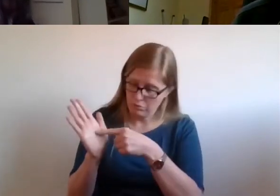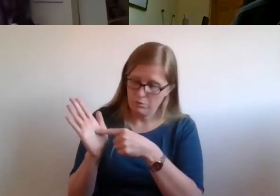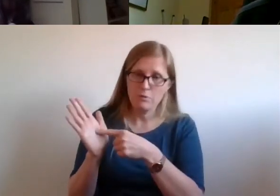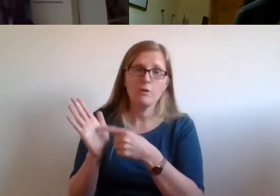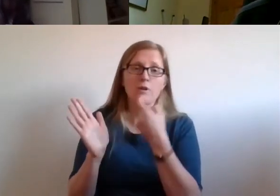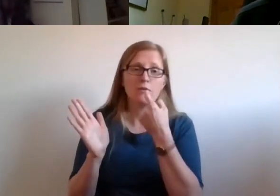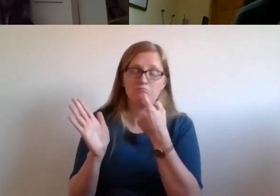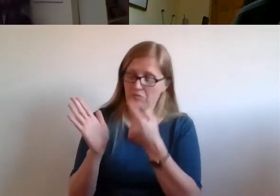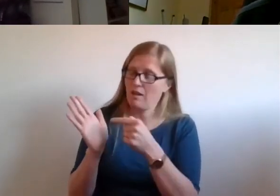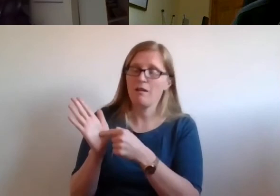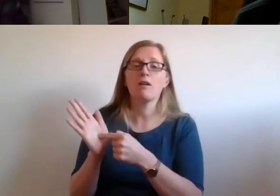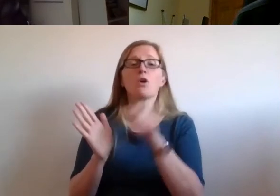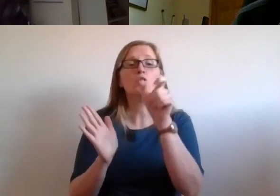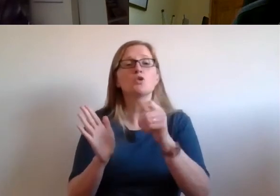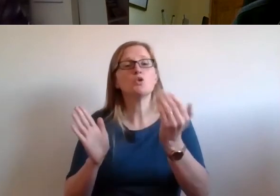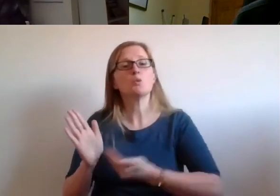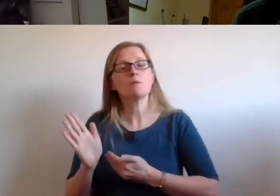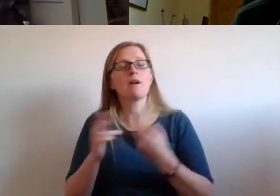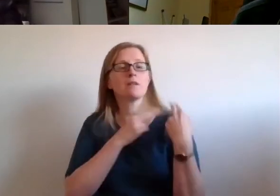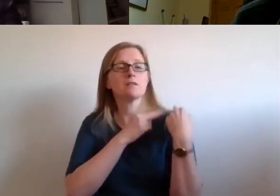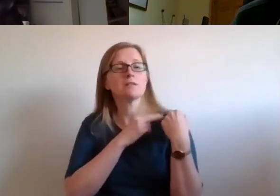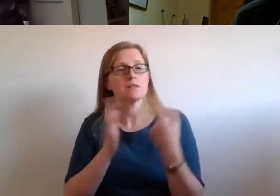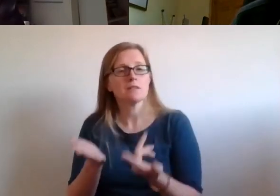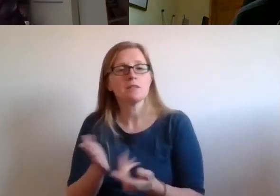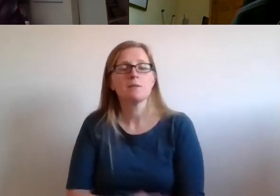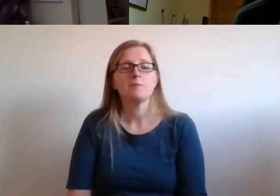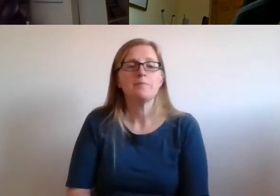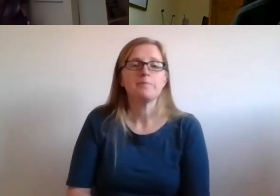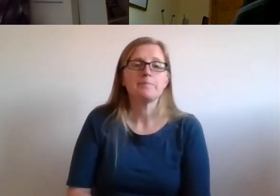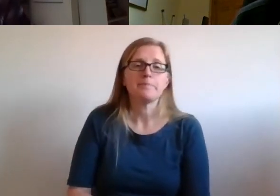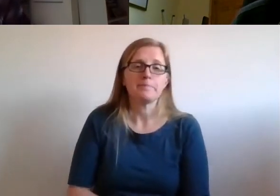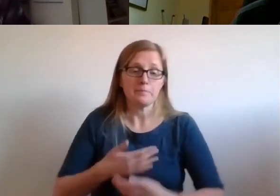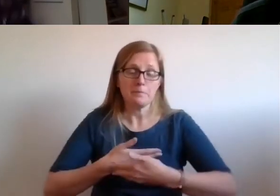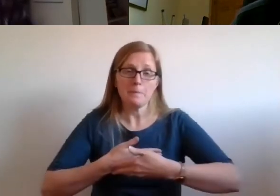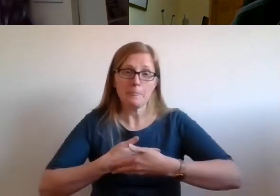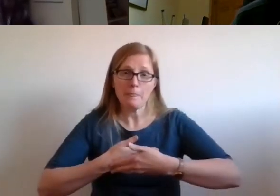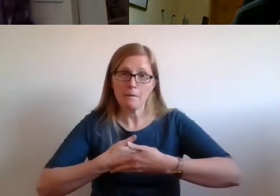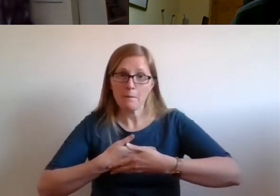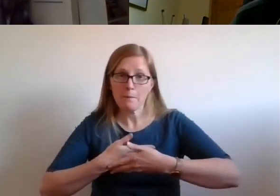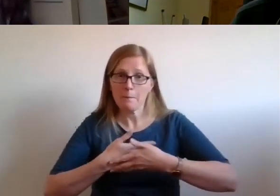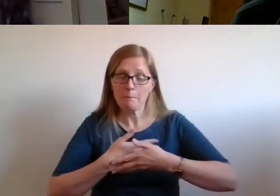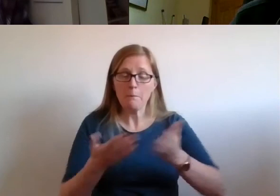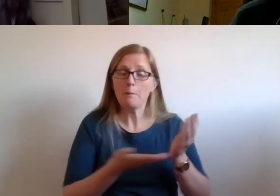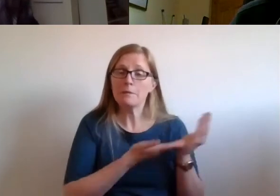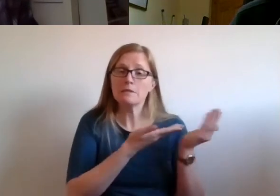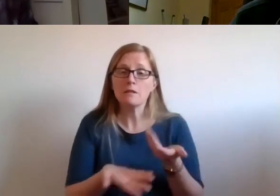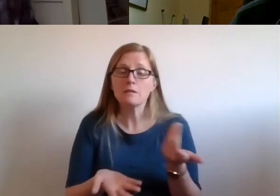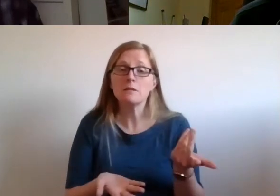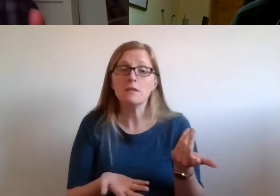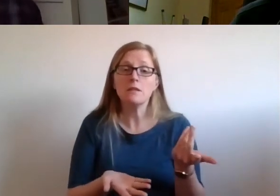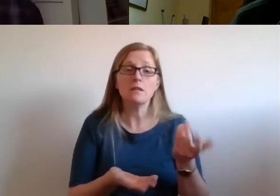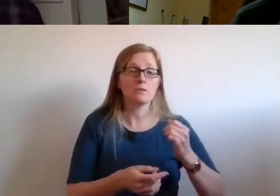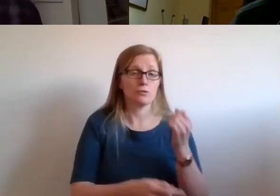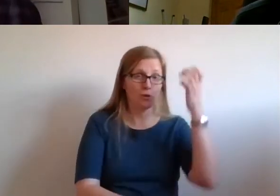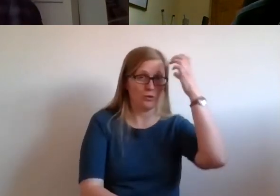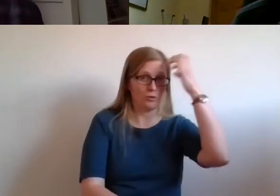rights obligations. In the public sector and in the Scottish Government, more and more departments were saying they were